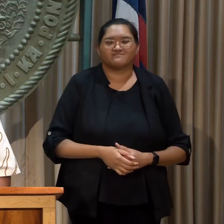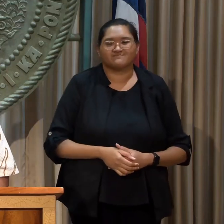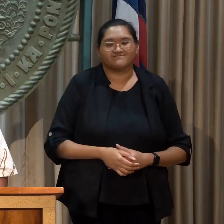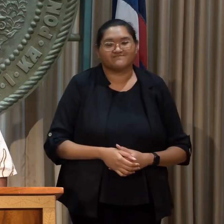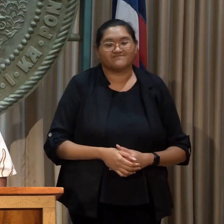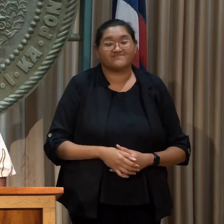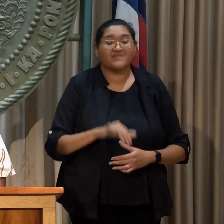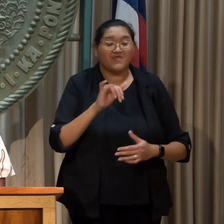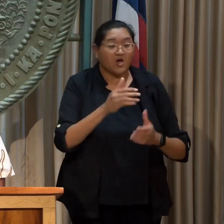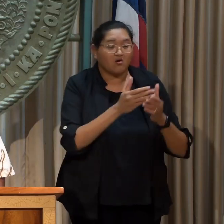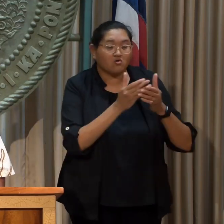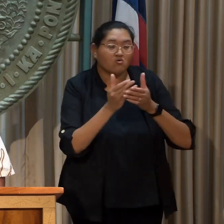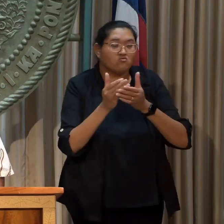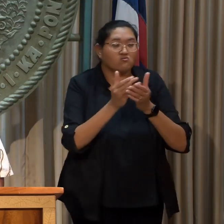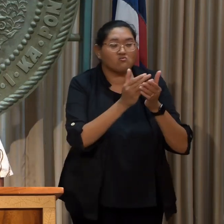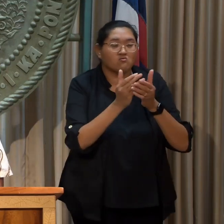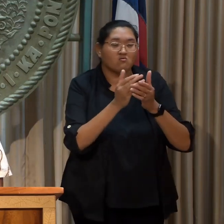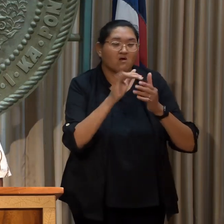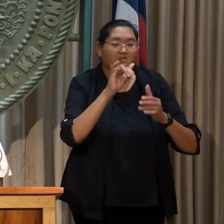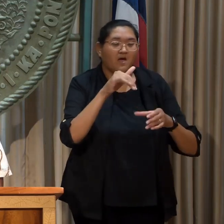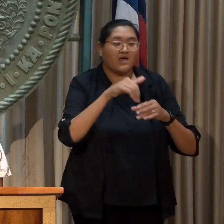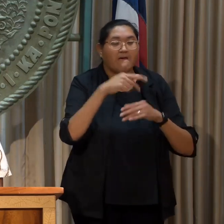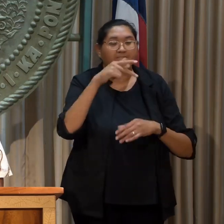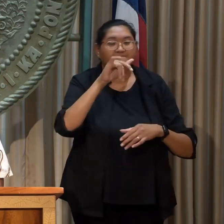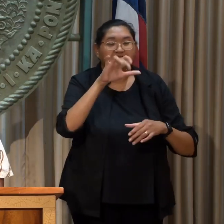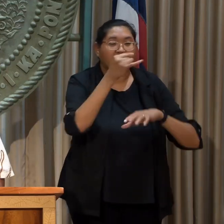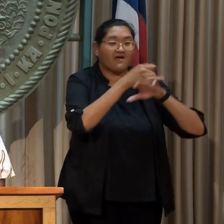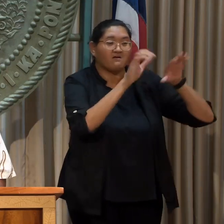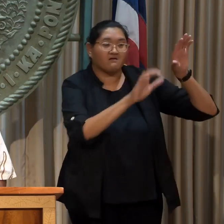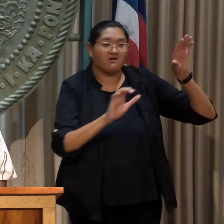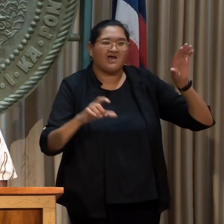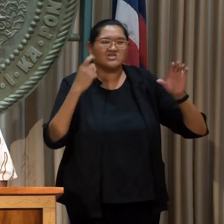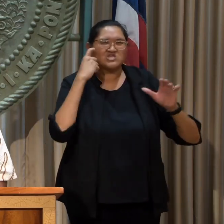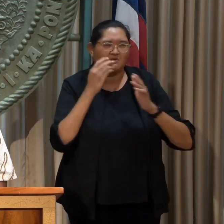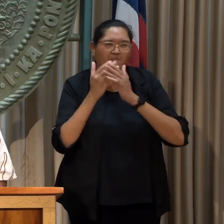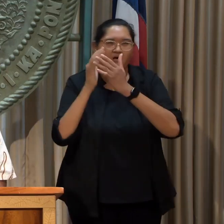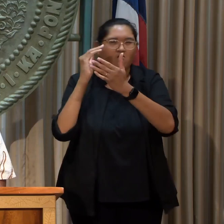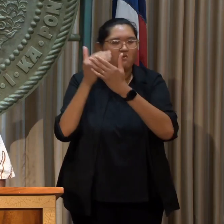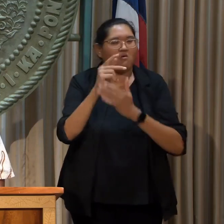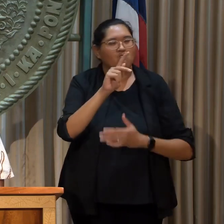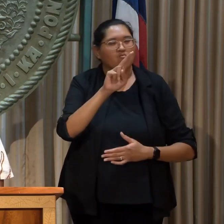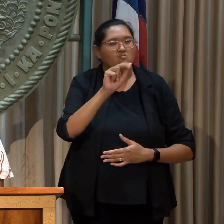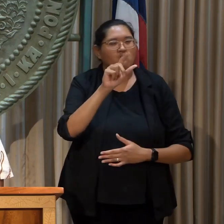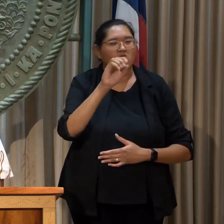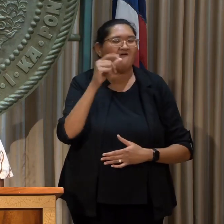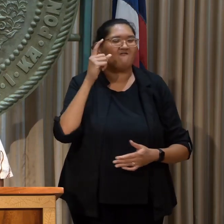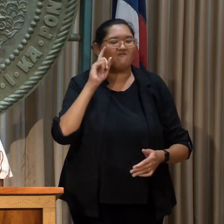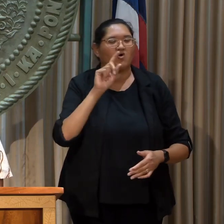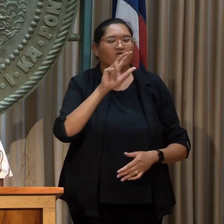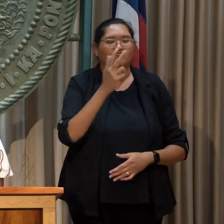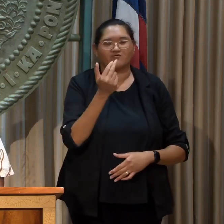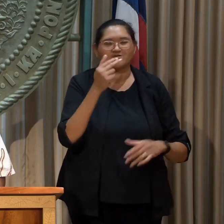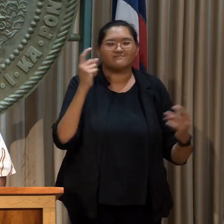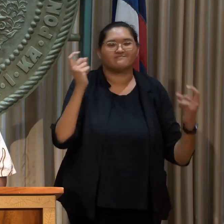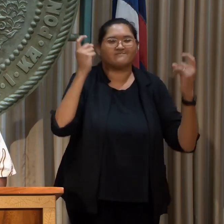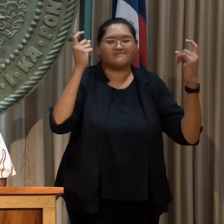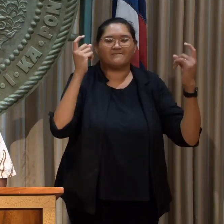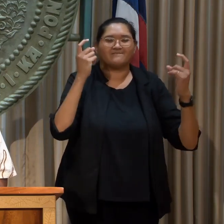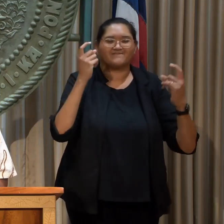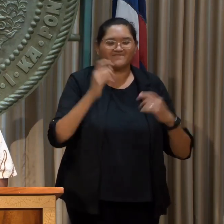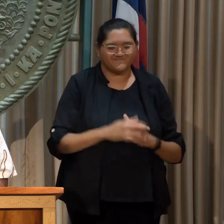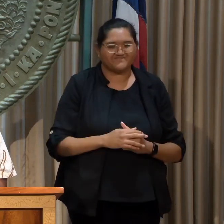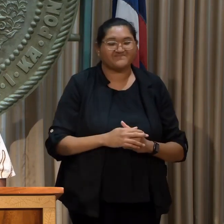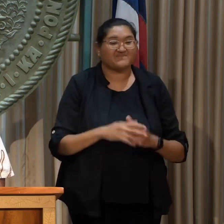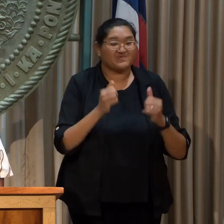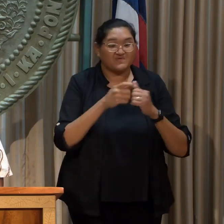The canoes from throughout the Pacific just gathered at Kualoa for the 2024 Festival of Pacific Arts. And